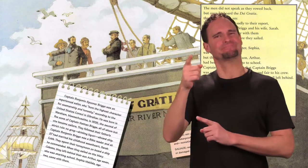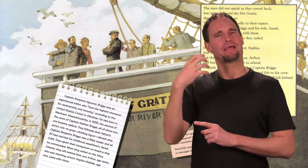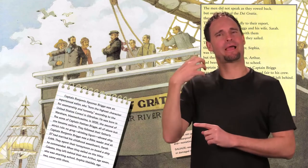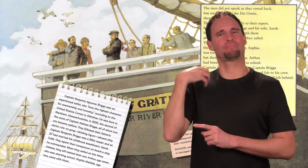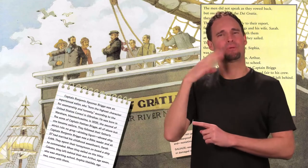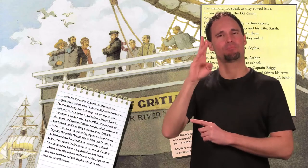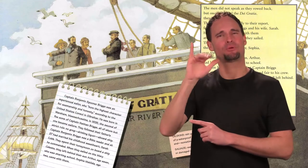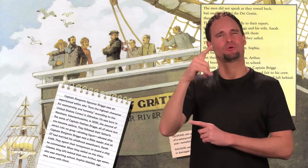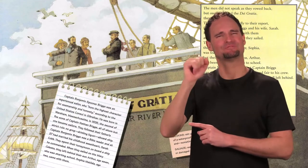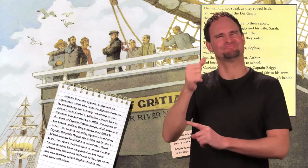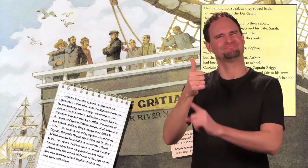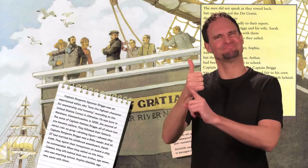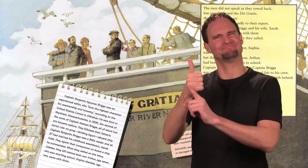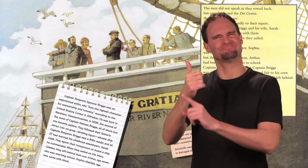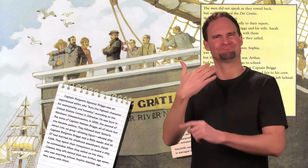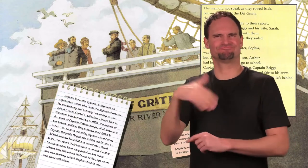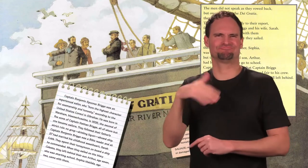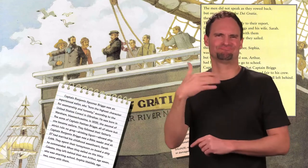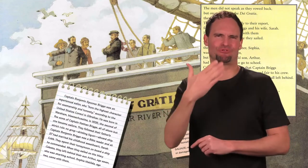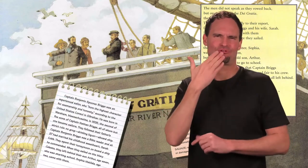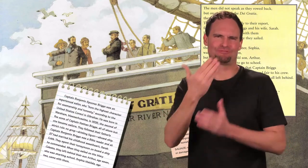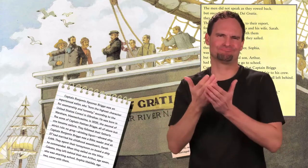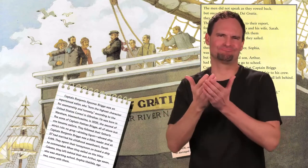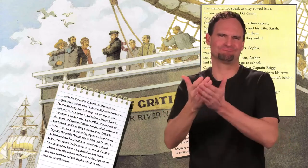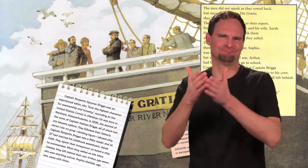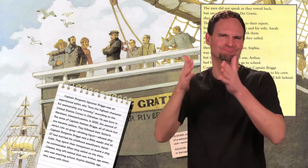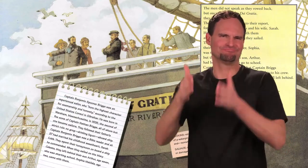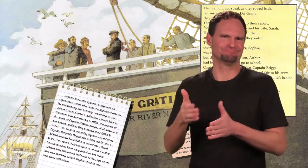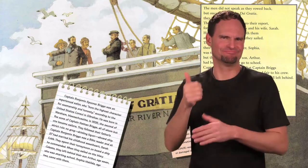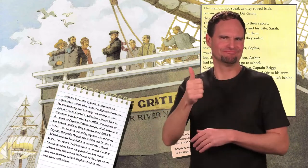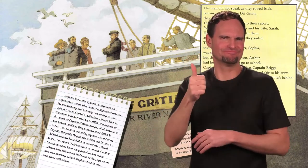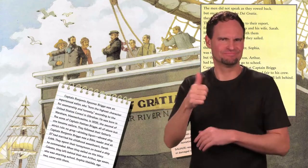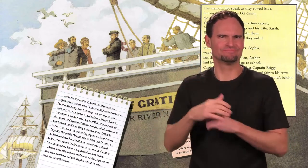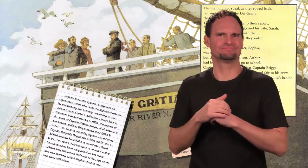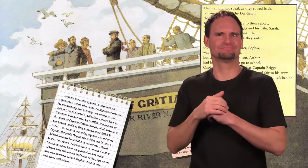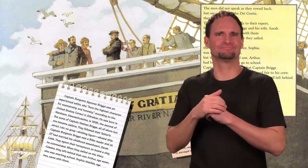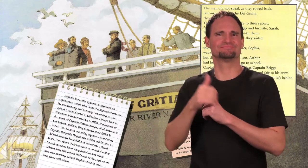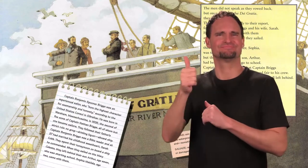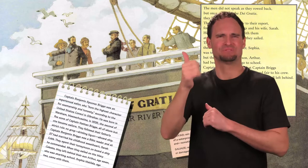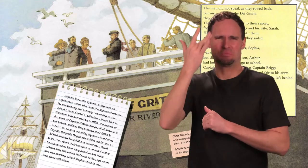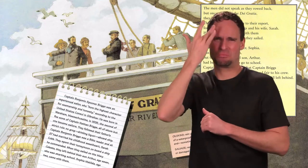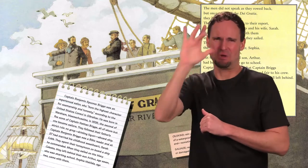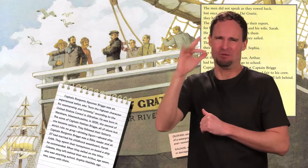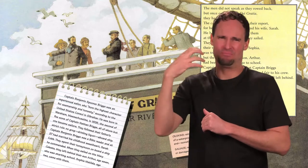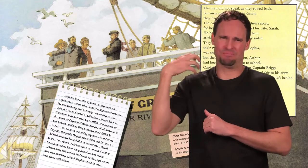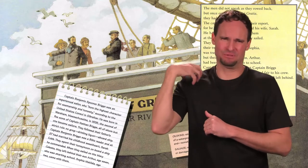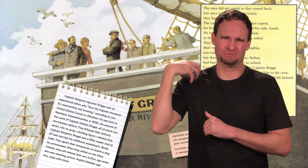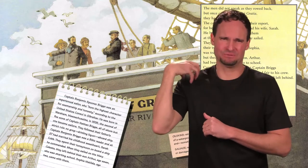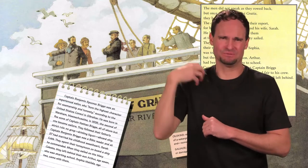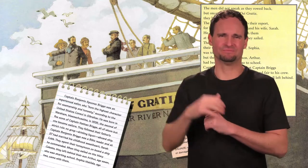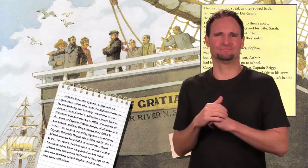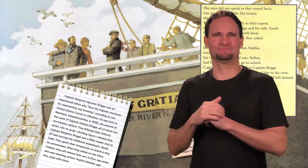Captain Morehouse knew that Captain Briggs was a good sailor, a smart master, and fair to his crew.